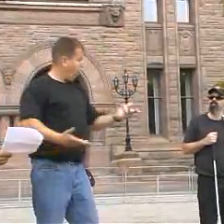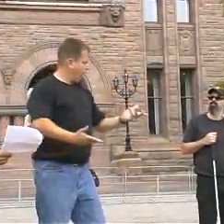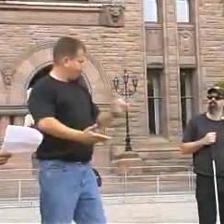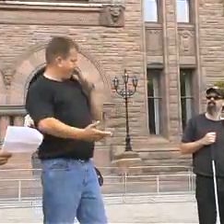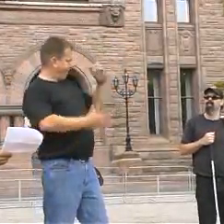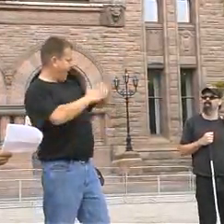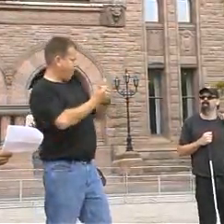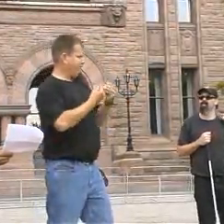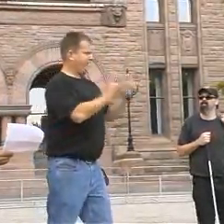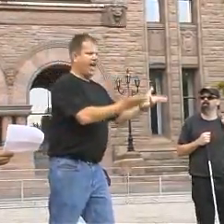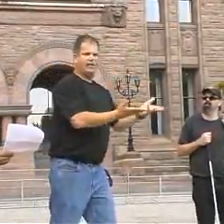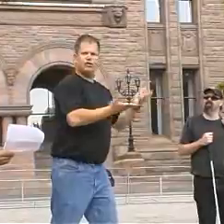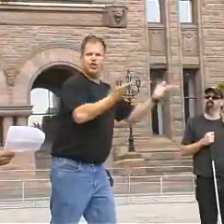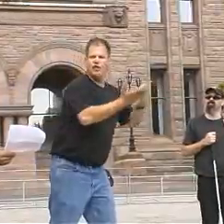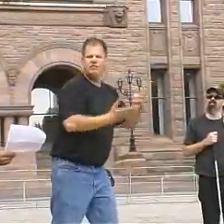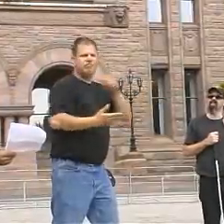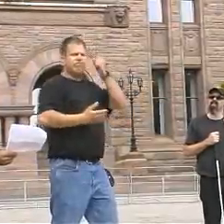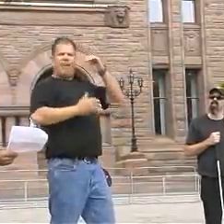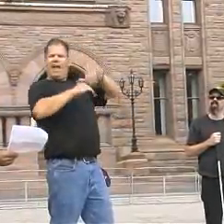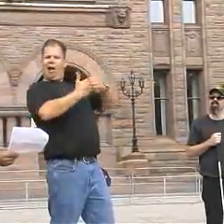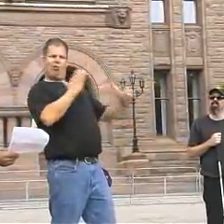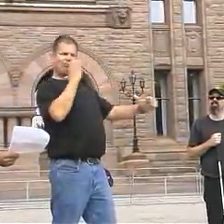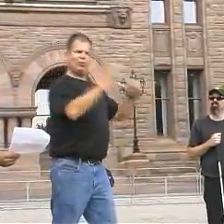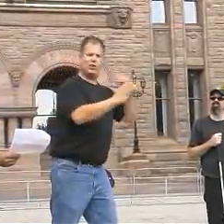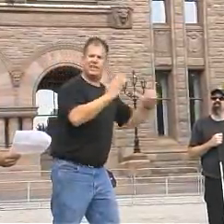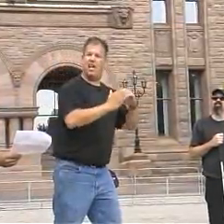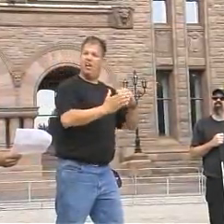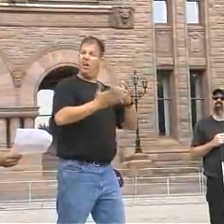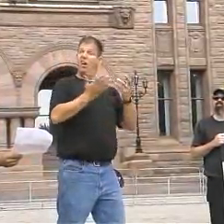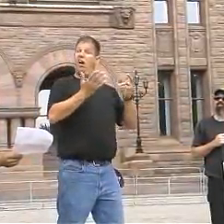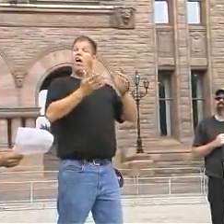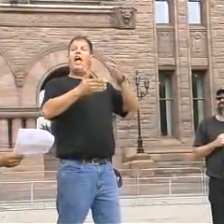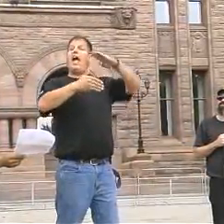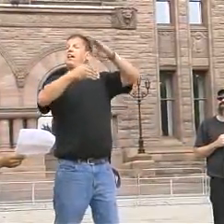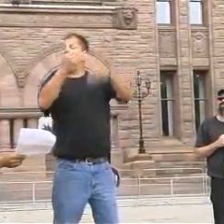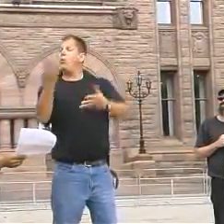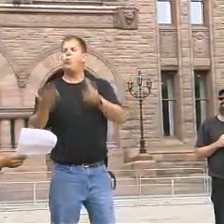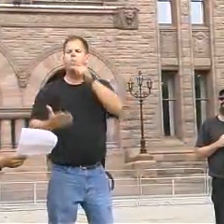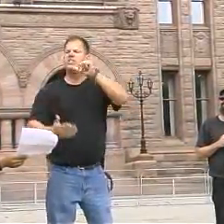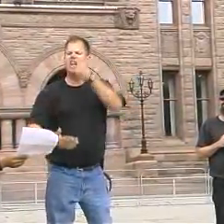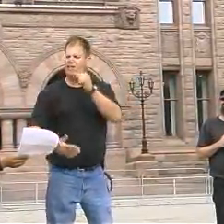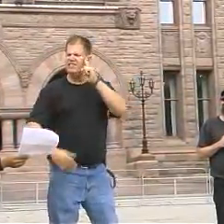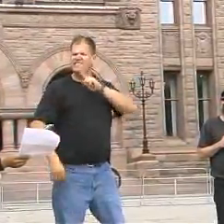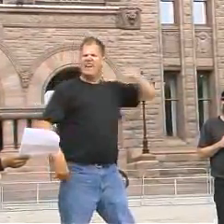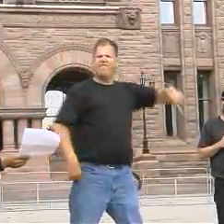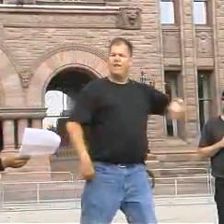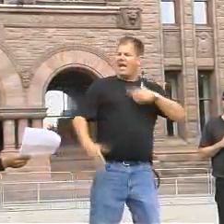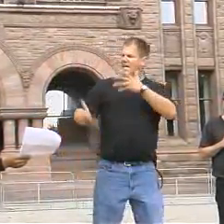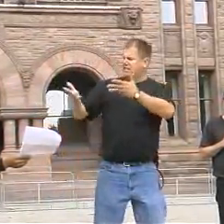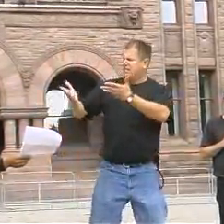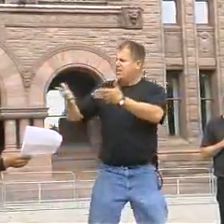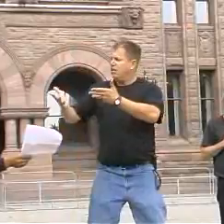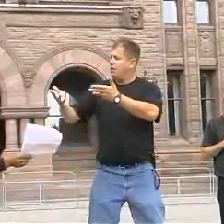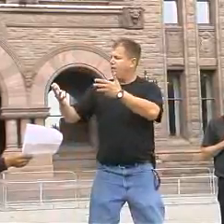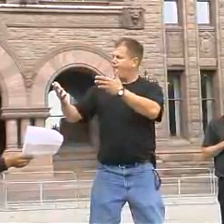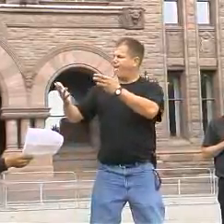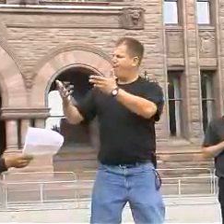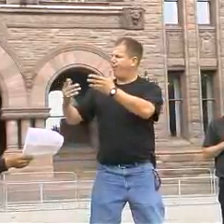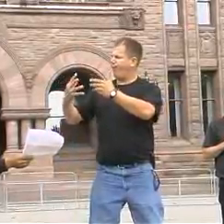paper and pen and begin to try to communicate with me. They don't even know how to begin to communicate. And who suffers as a result of that